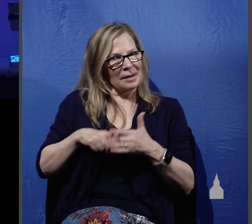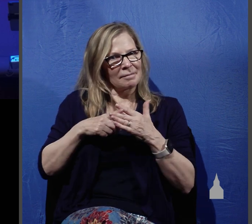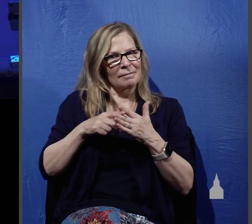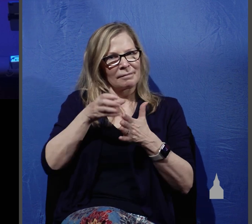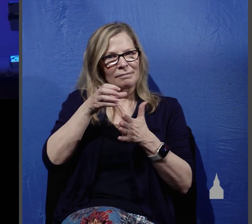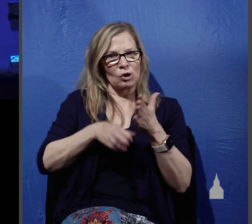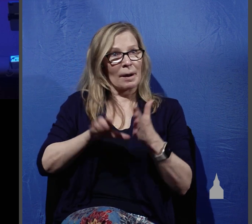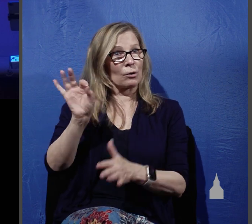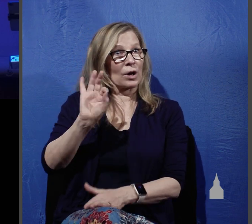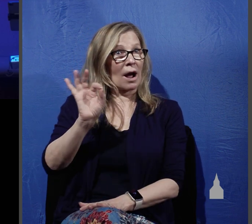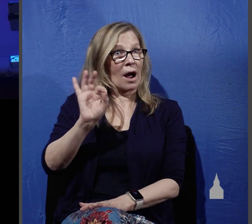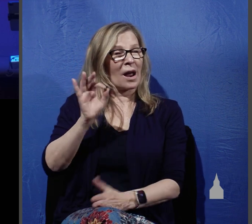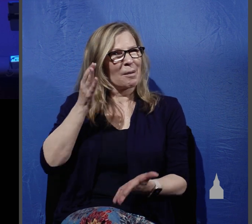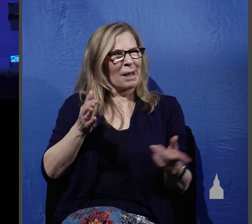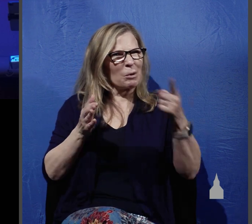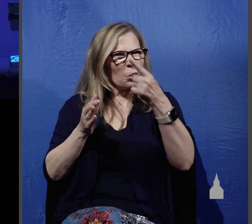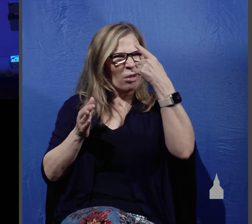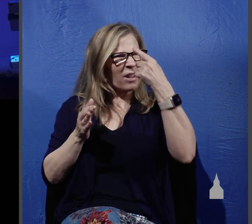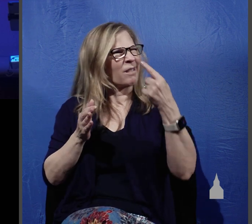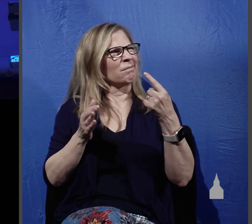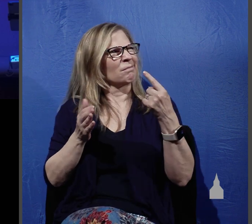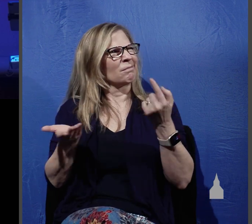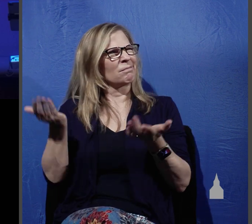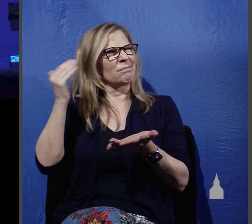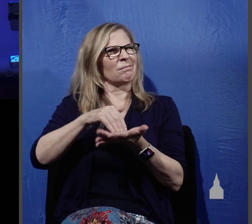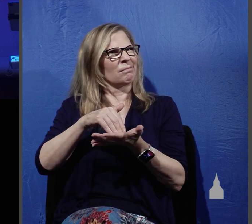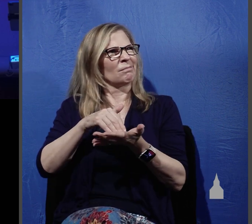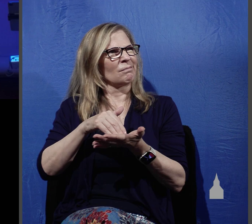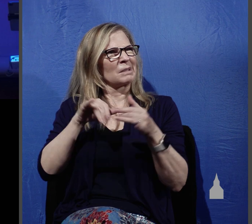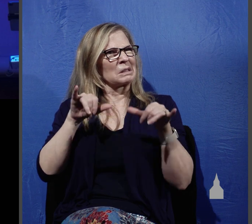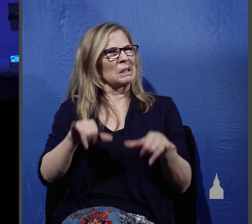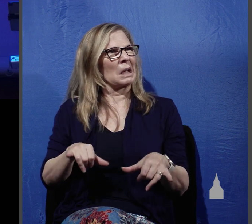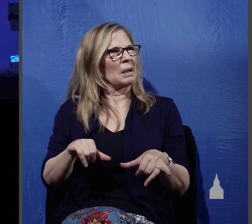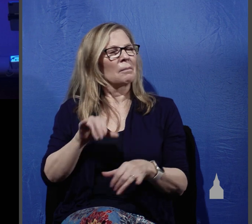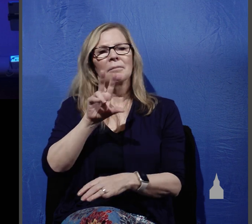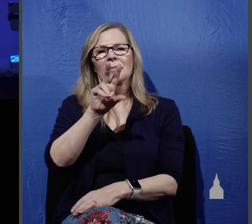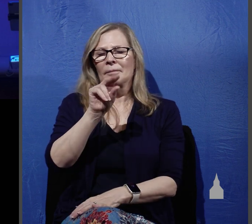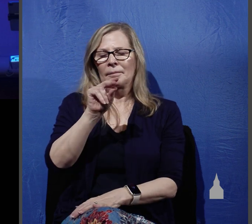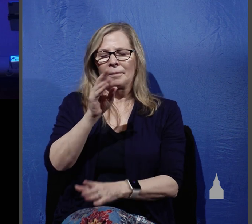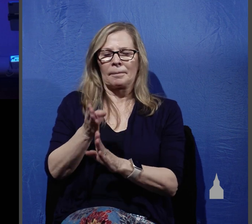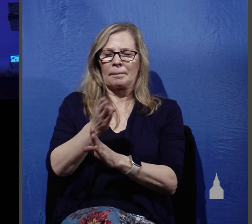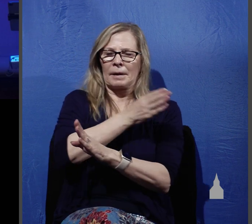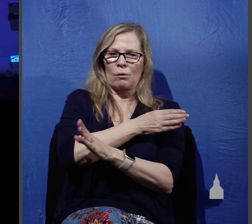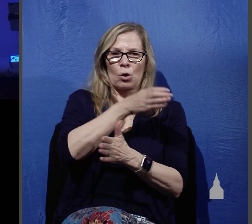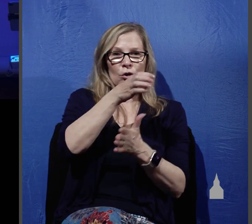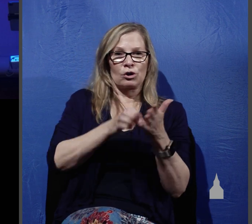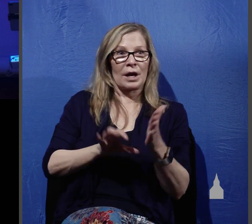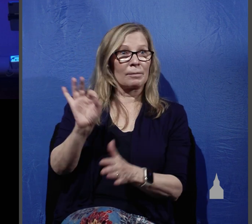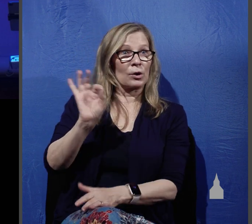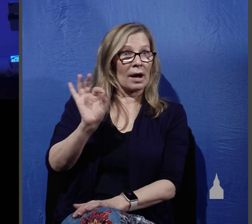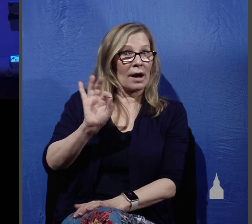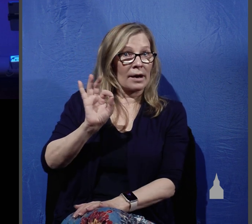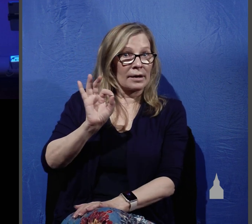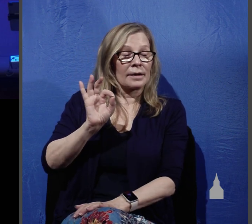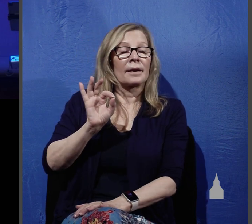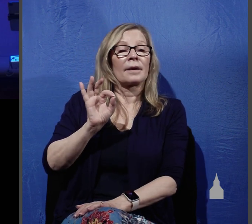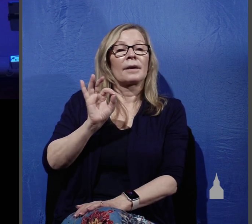9, in fact, you might think, isn't this a duplicate? It's not. What we read in Luke chapter 9 is the